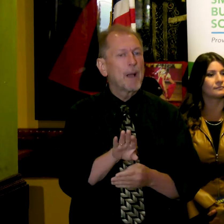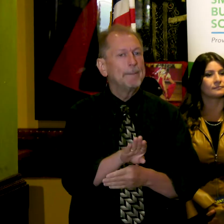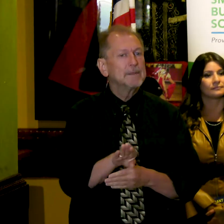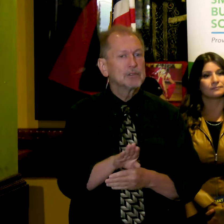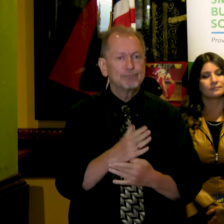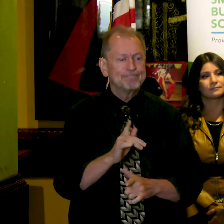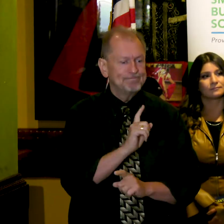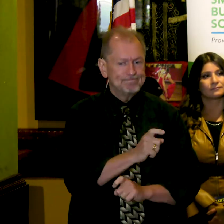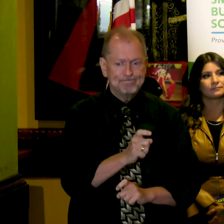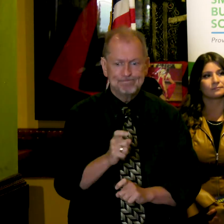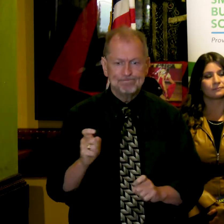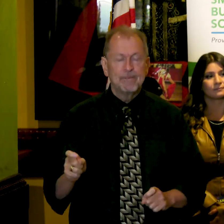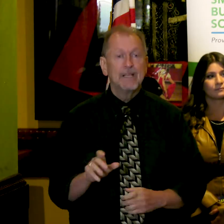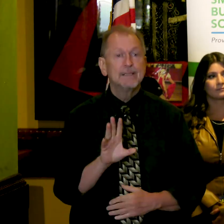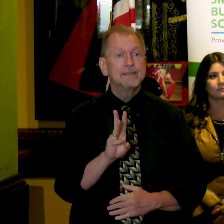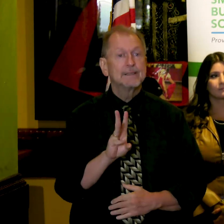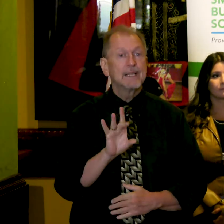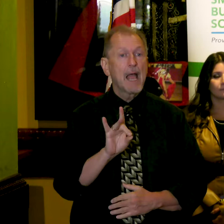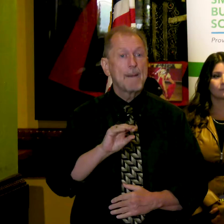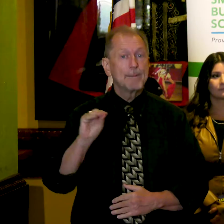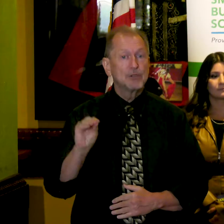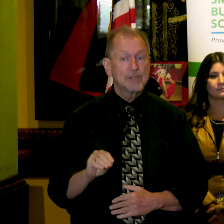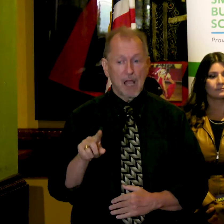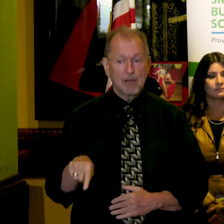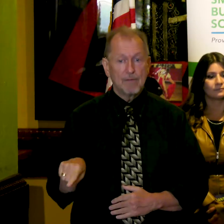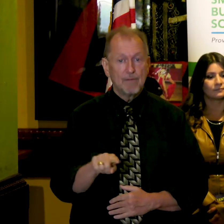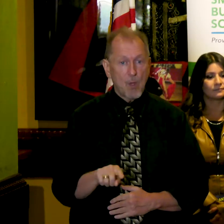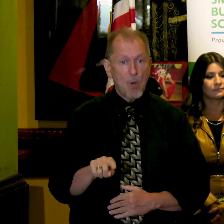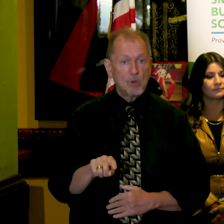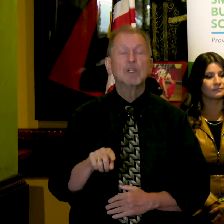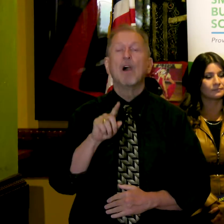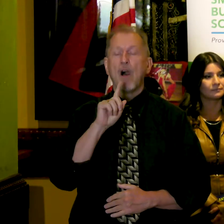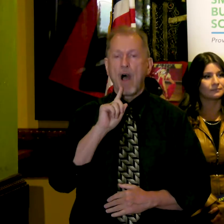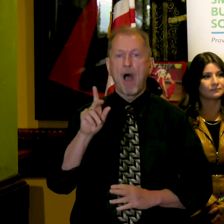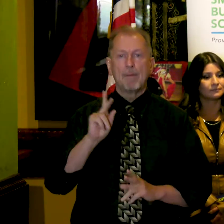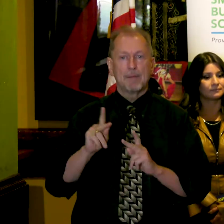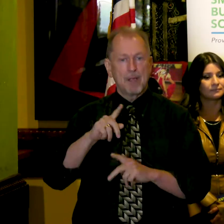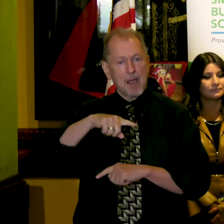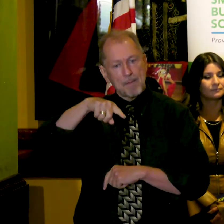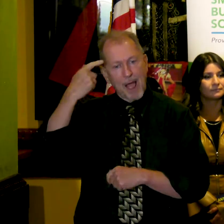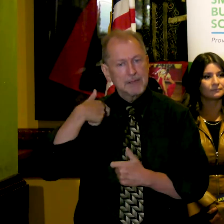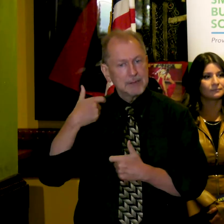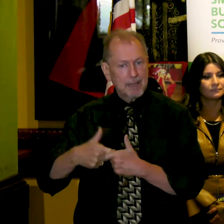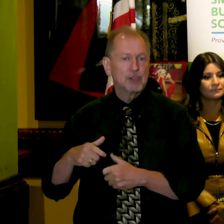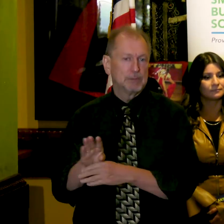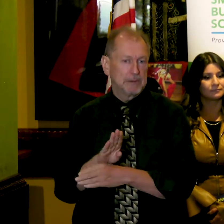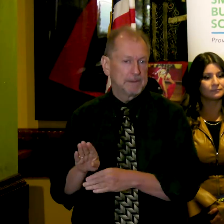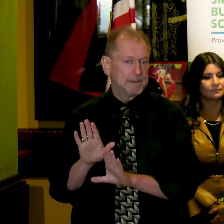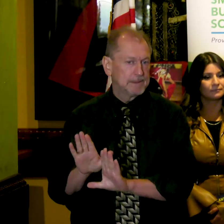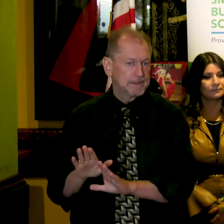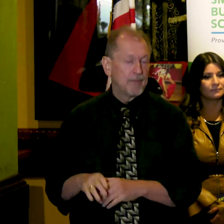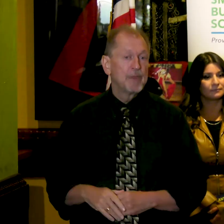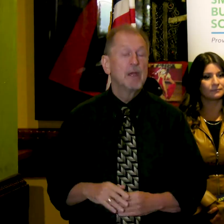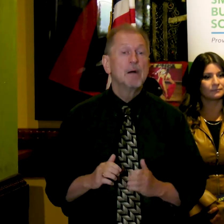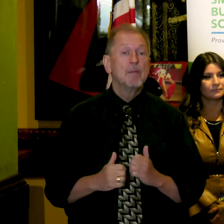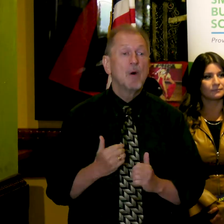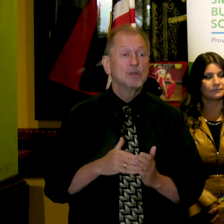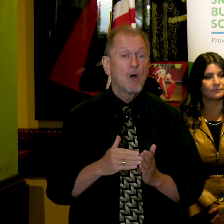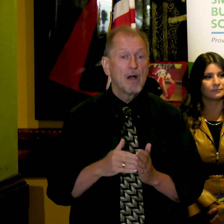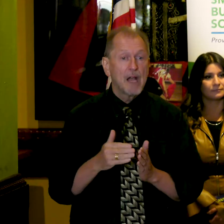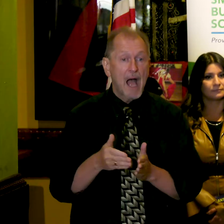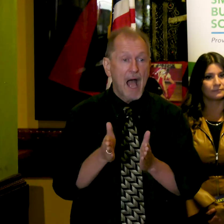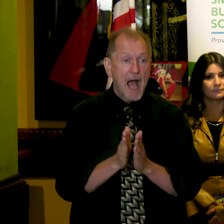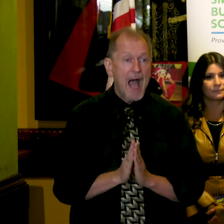say that 68 percent have been businesses owned by people of color. The most frequently requested service has been access